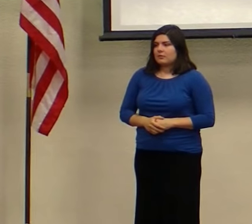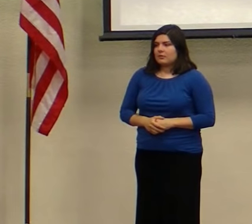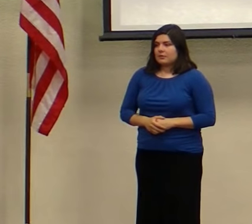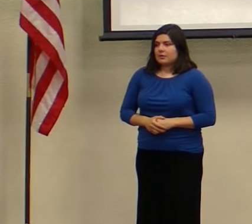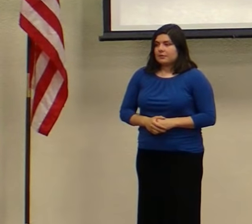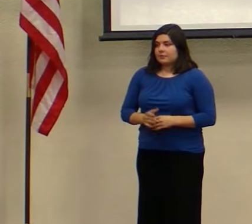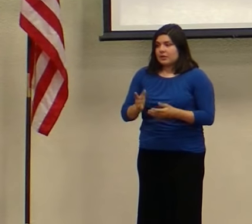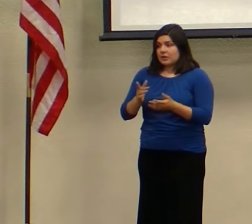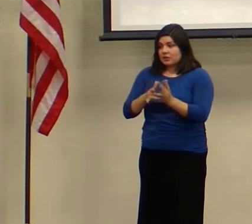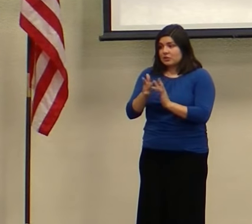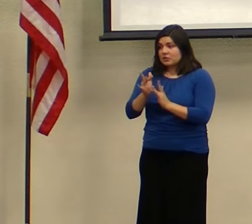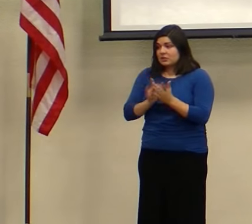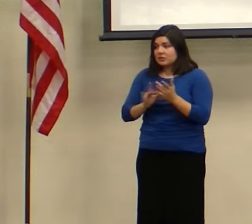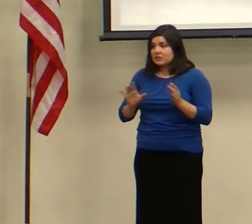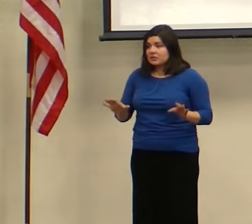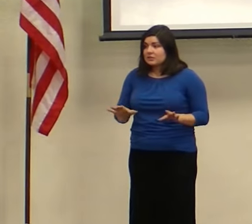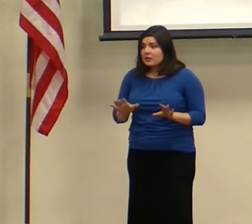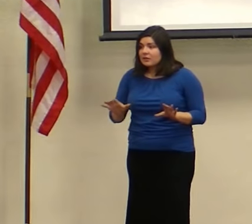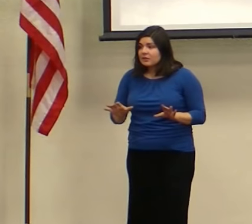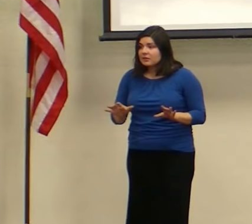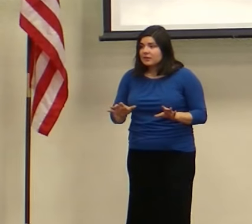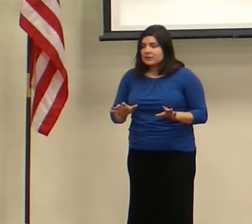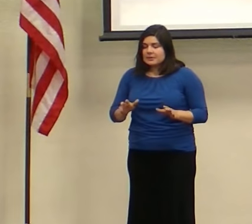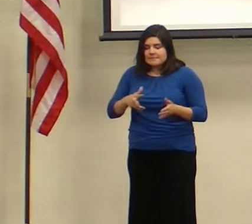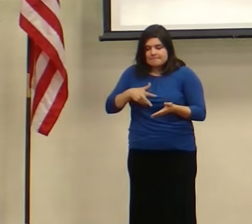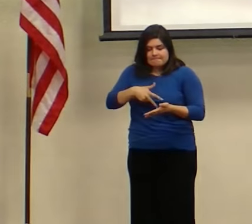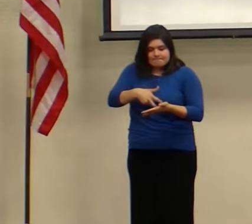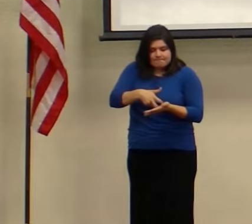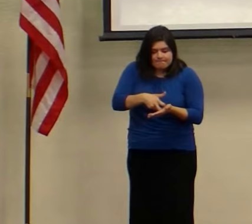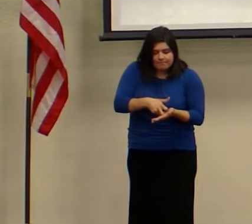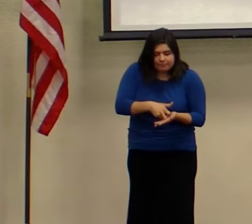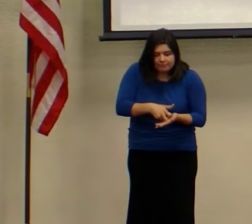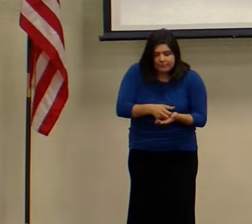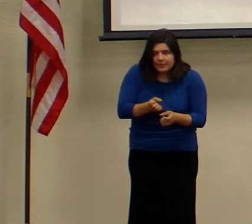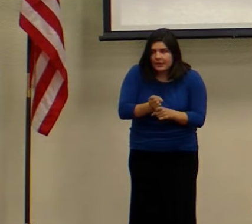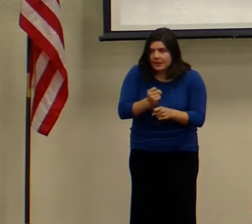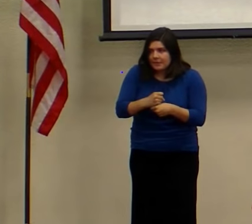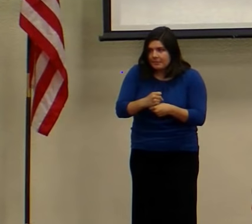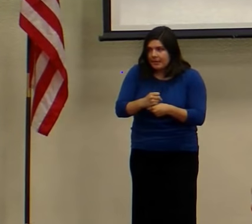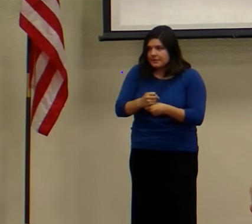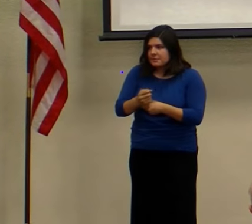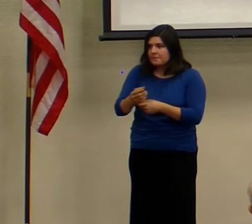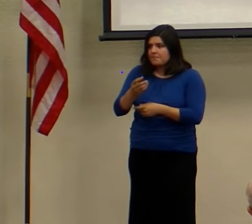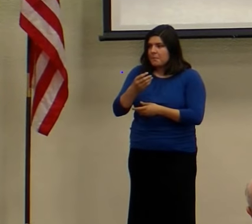And so what Jesus does is he bends down. He makes some mud.